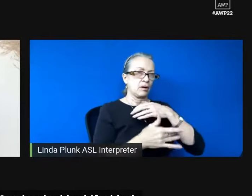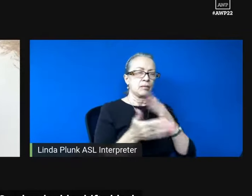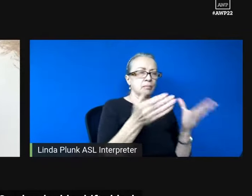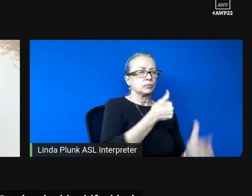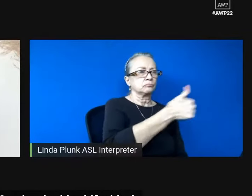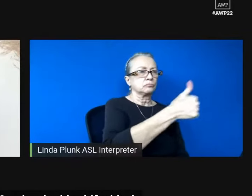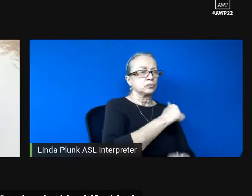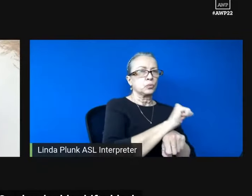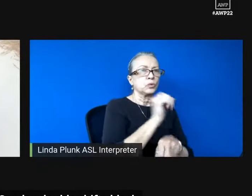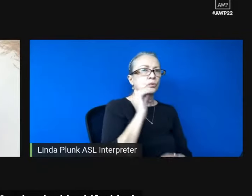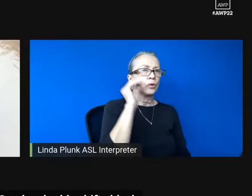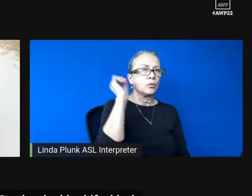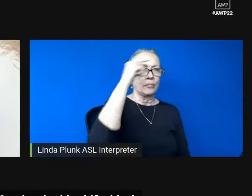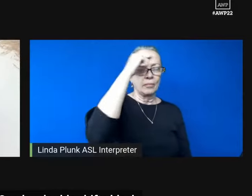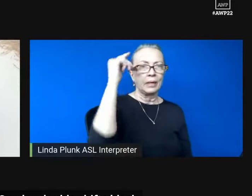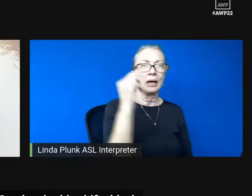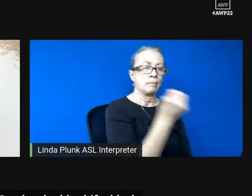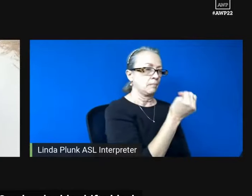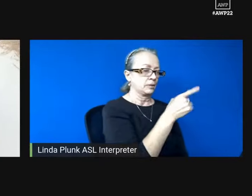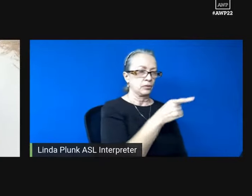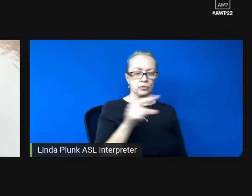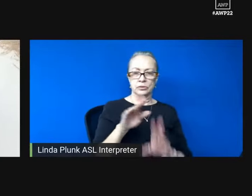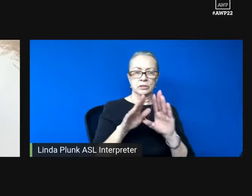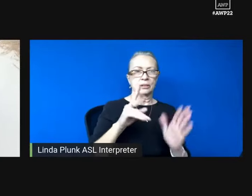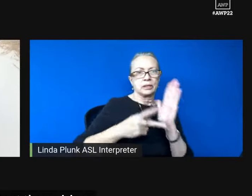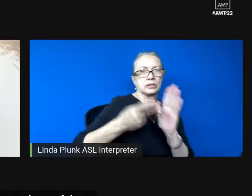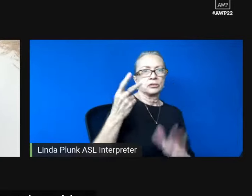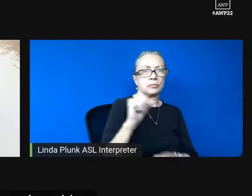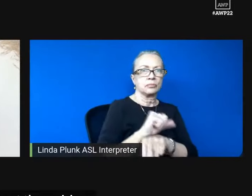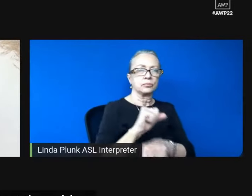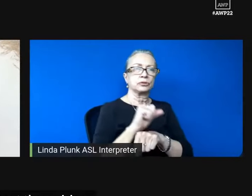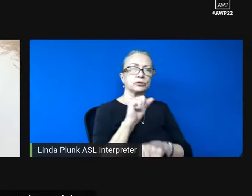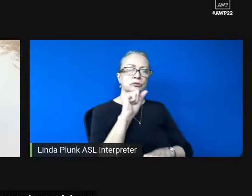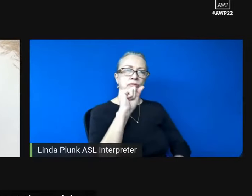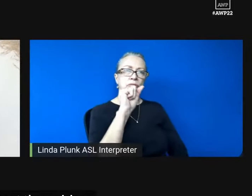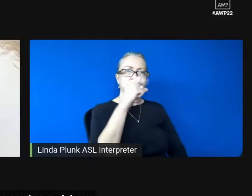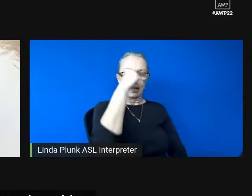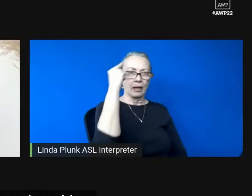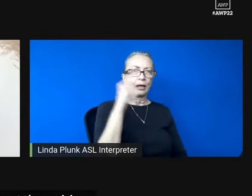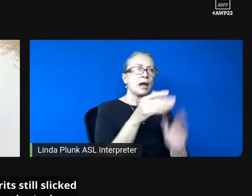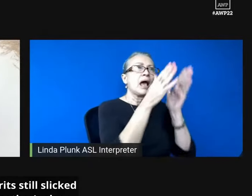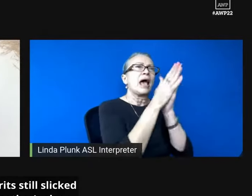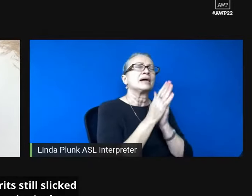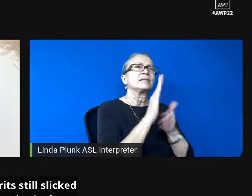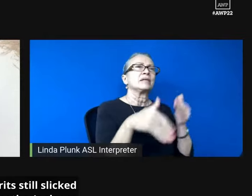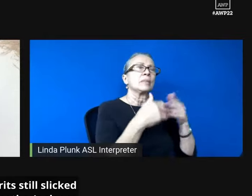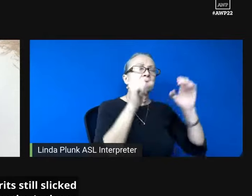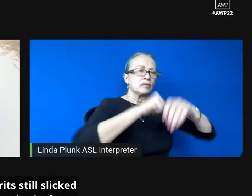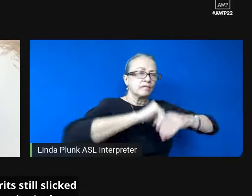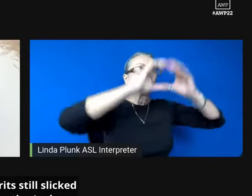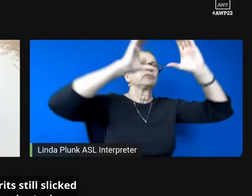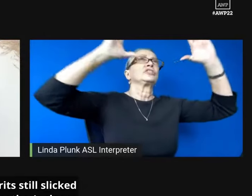Monday through Sunday, double shifts black. Asked about those visions, if spirits